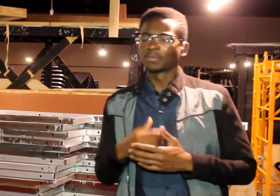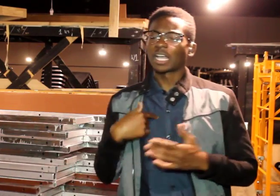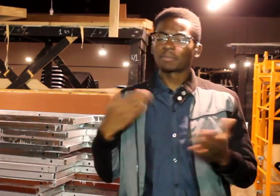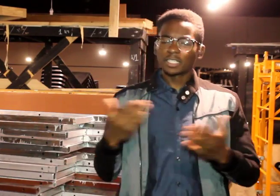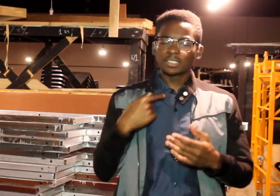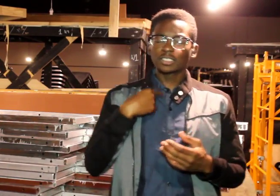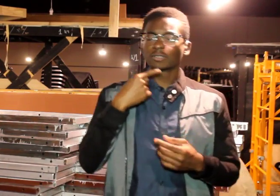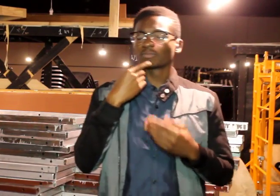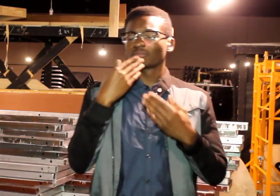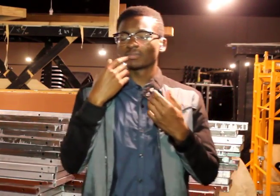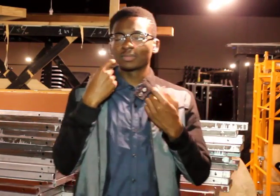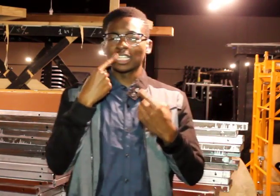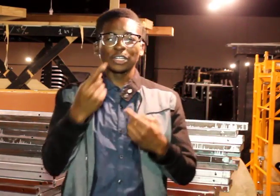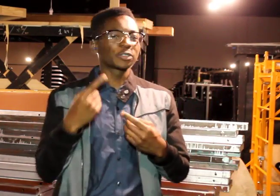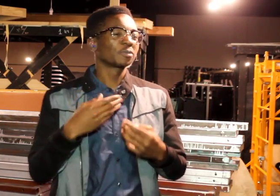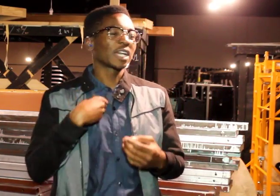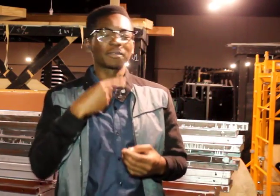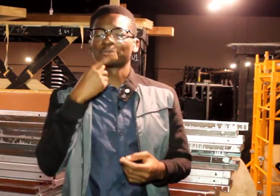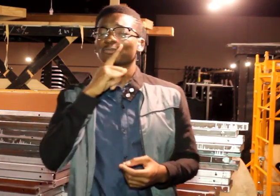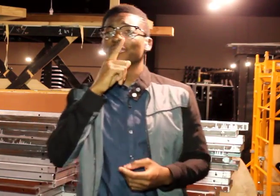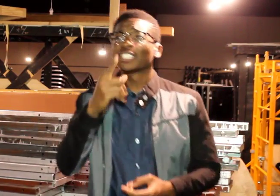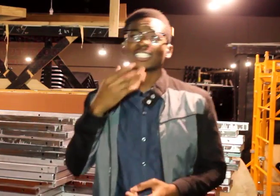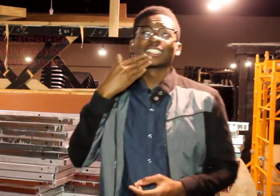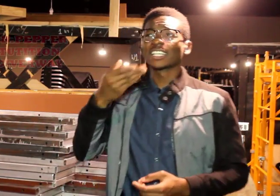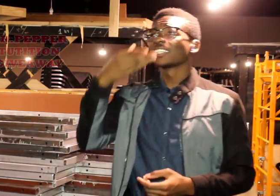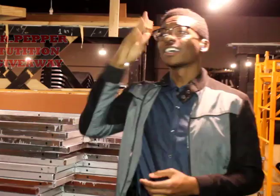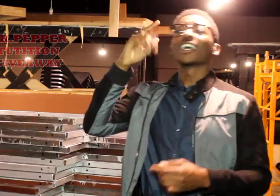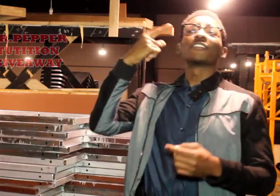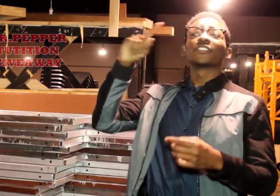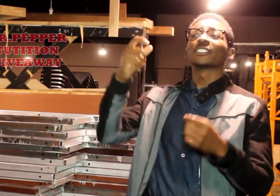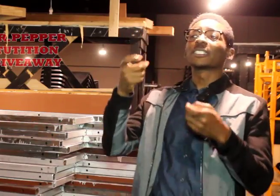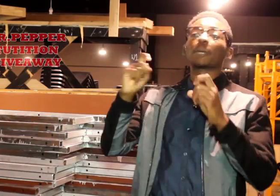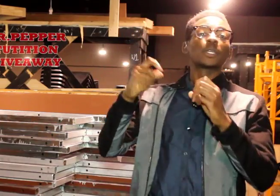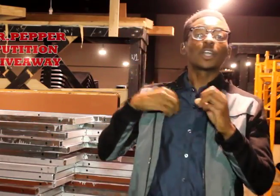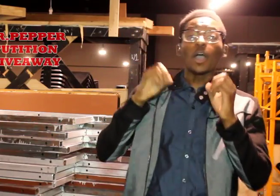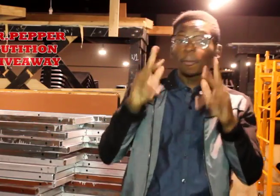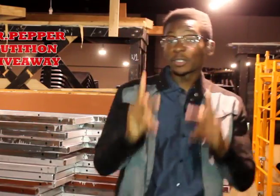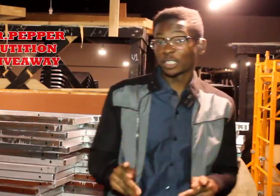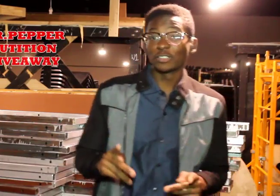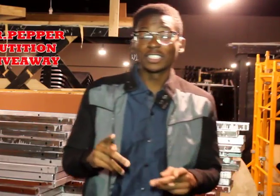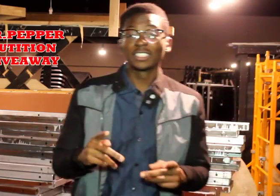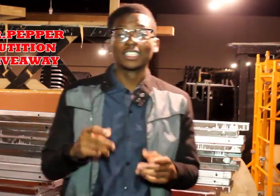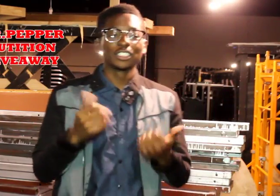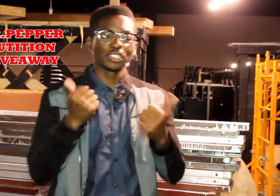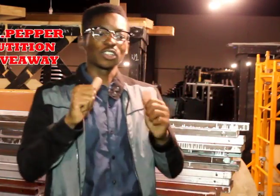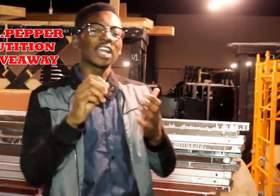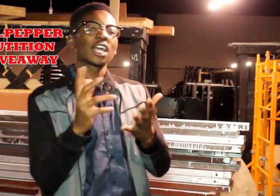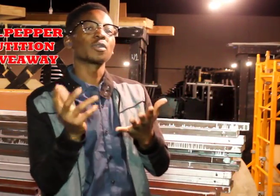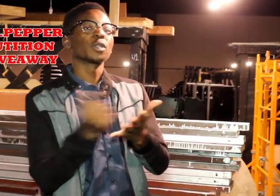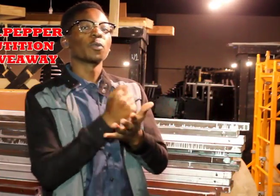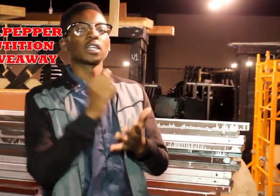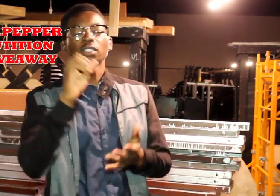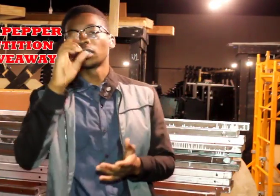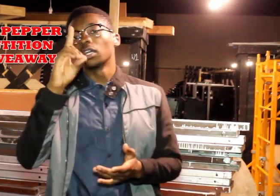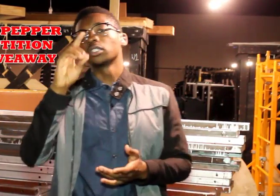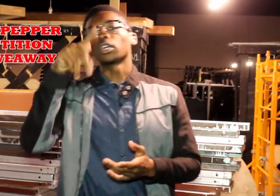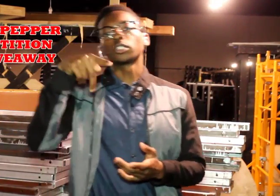I'm here to tell you I really thank God for giving me the opportunity to try out when Dr.